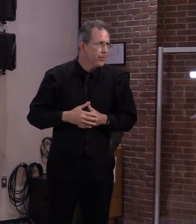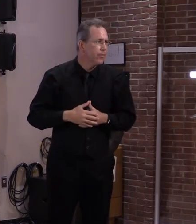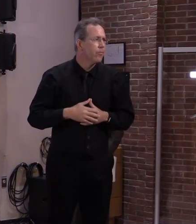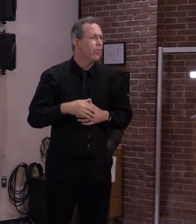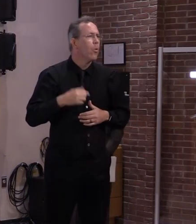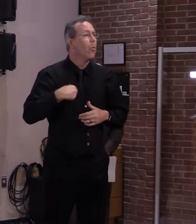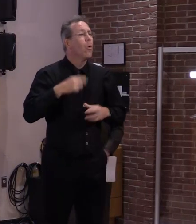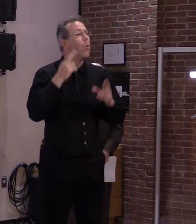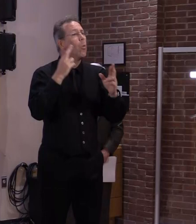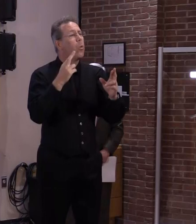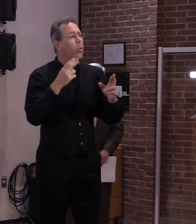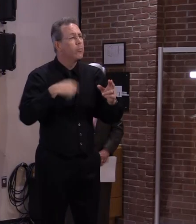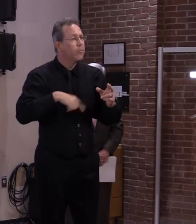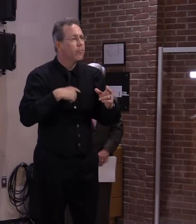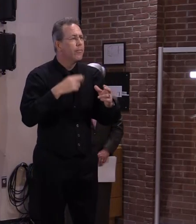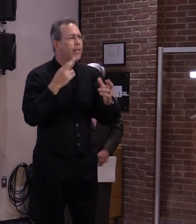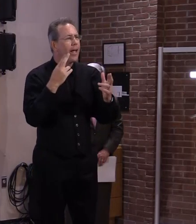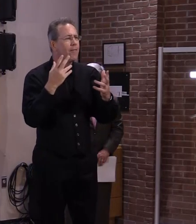can make that decision